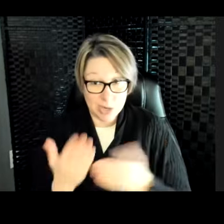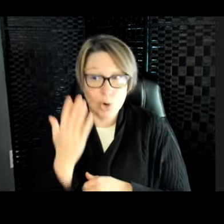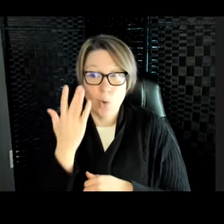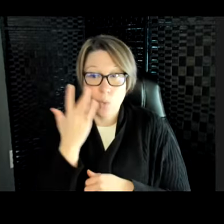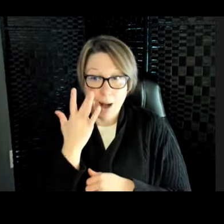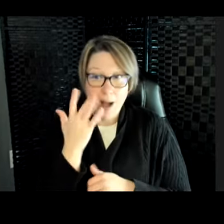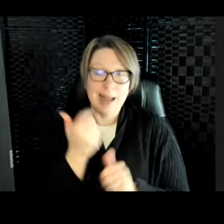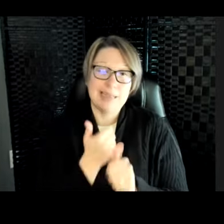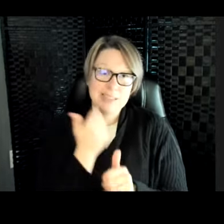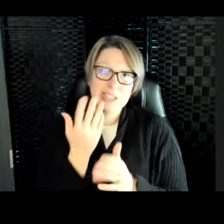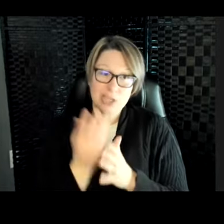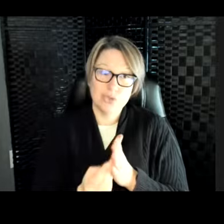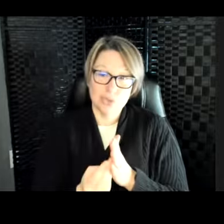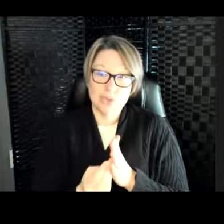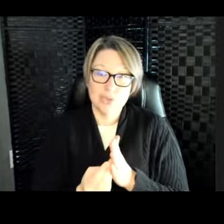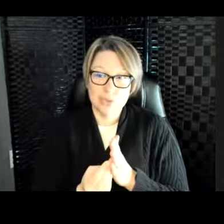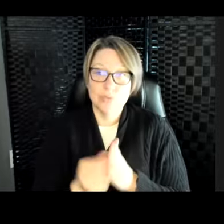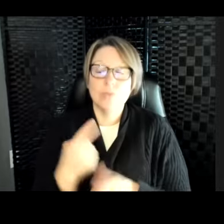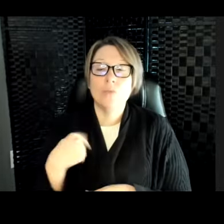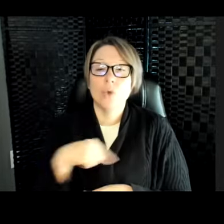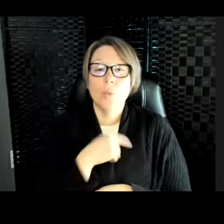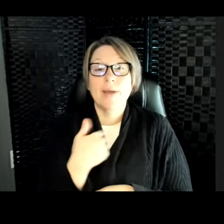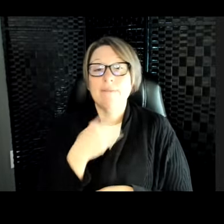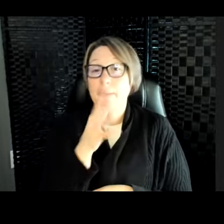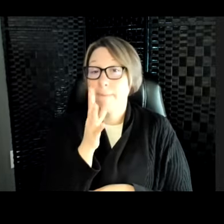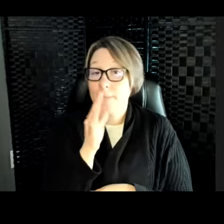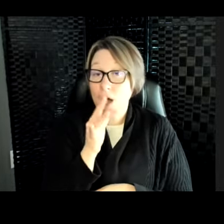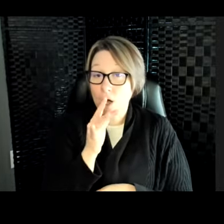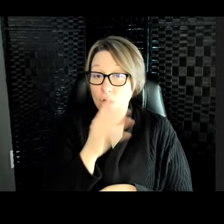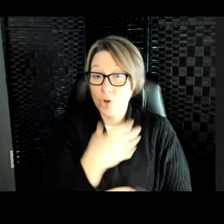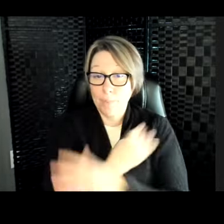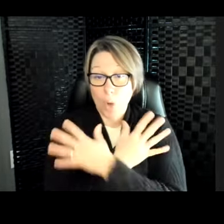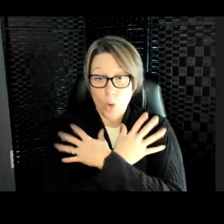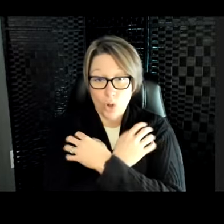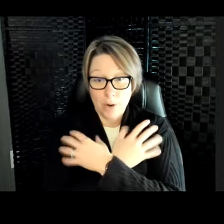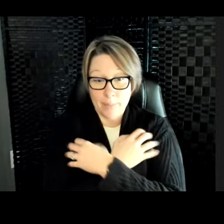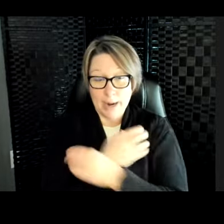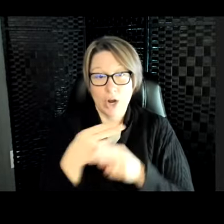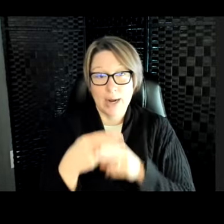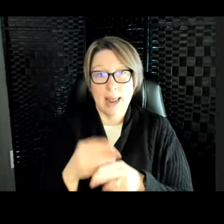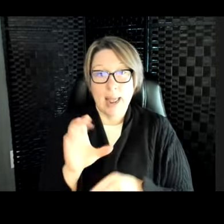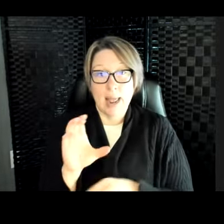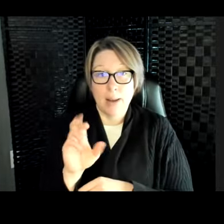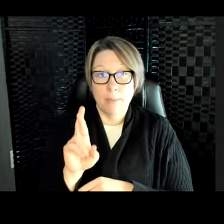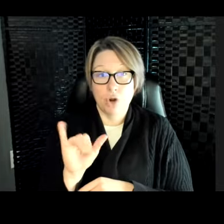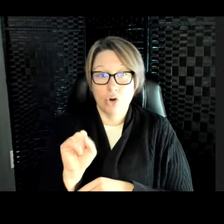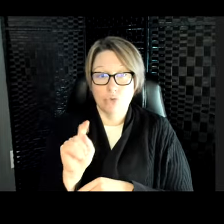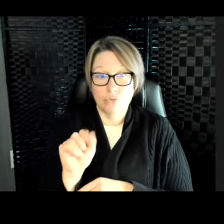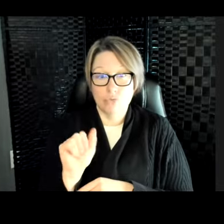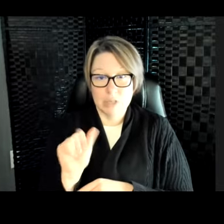We have a mother polar bear named Crystal and two baby